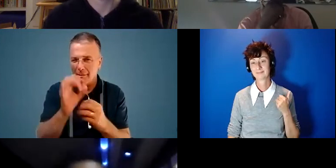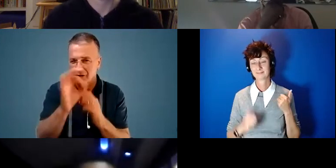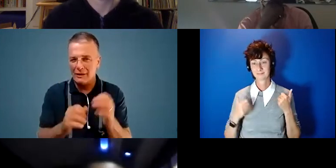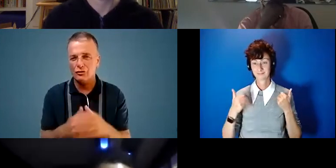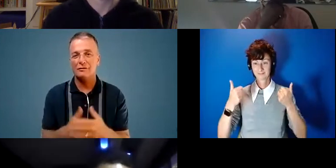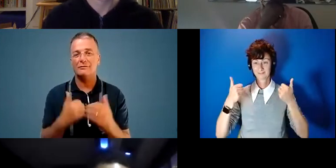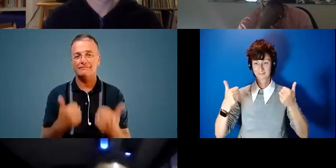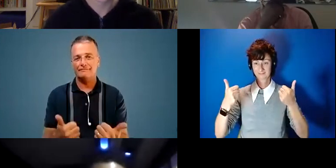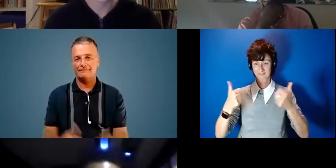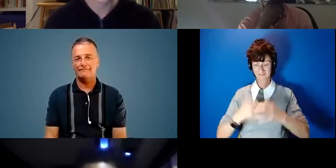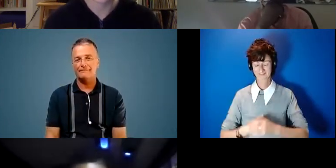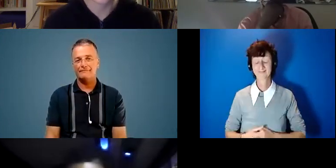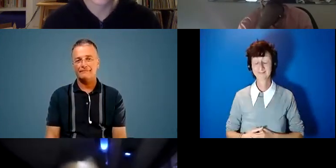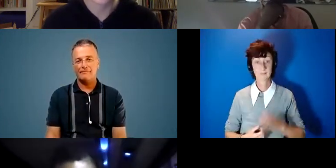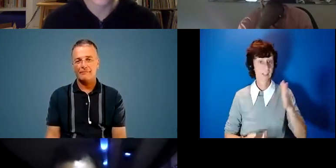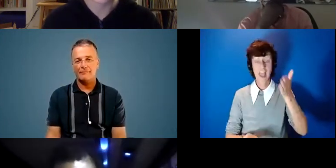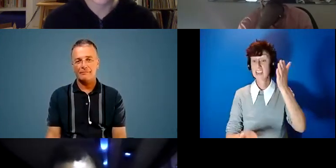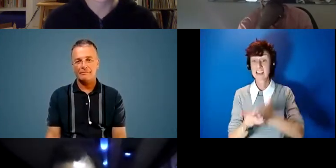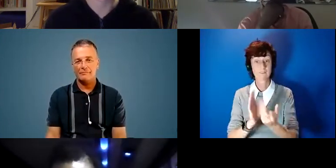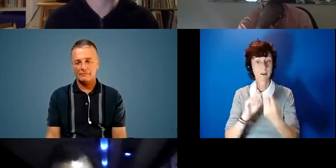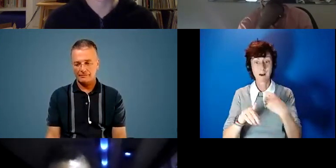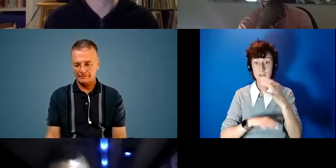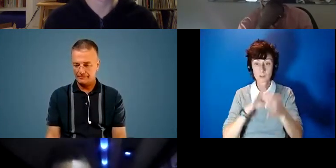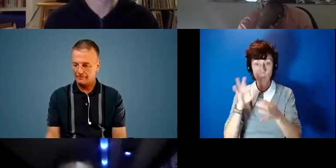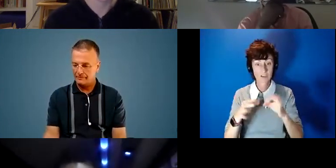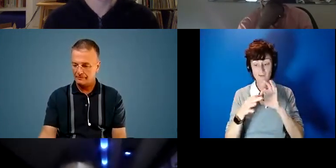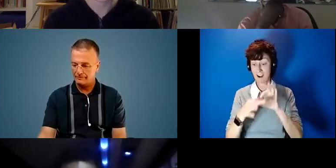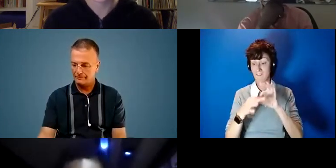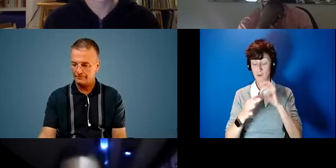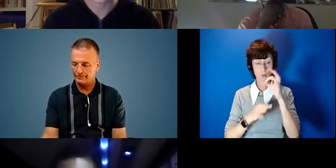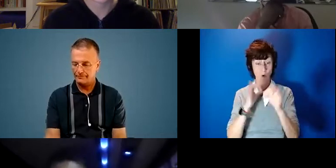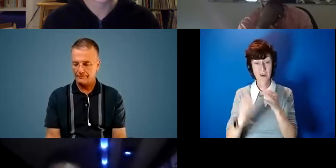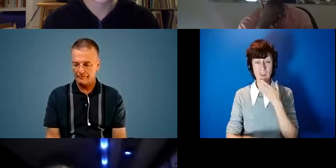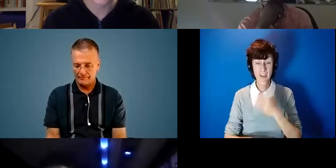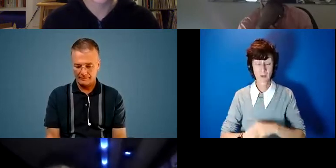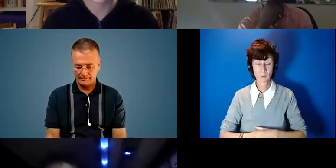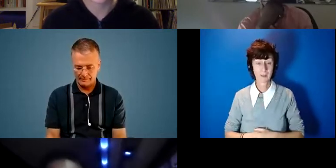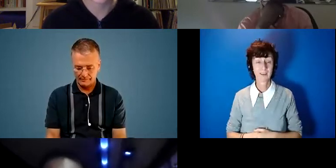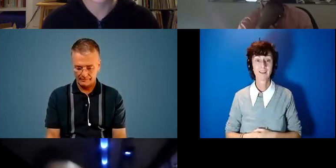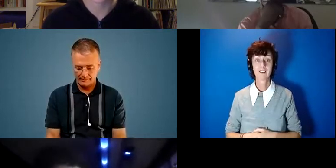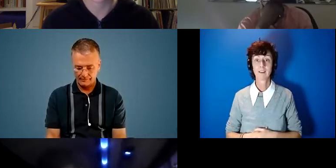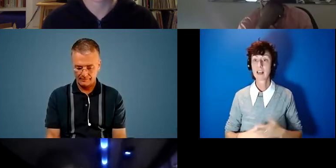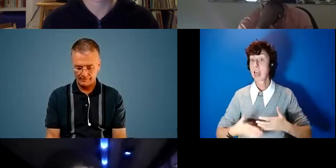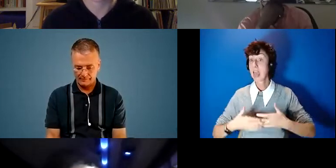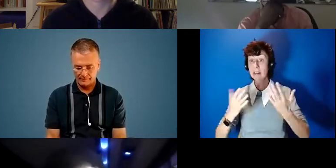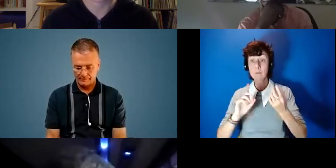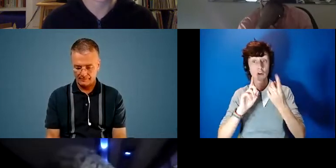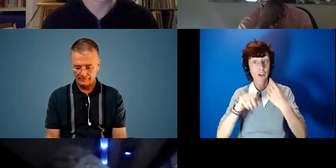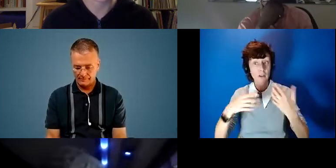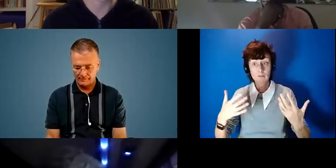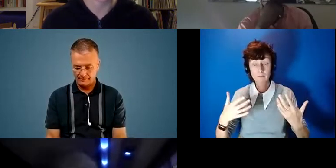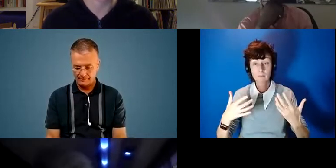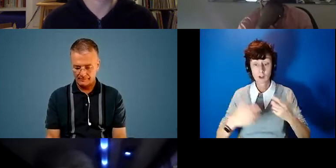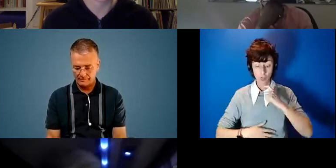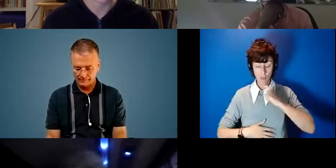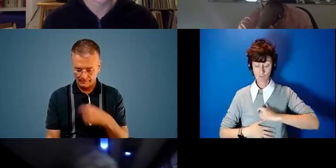no definitely definitely very very relevant to the question um i wonder if any of you also had some thoughts on on the role of